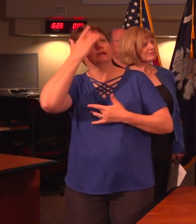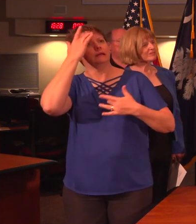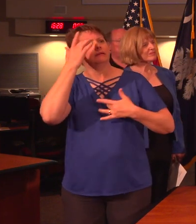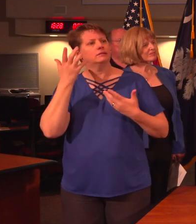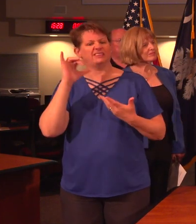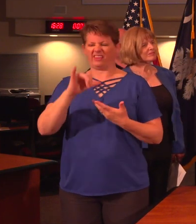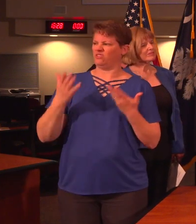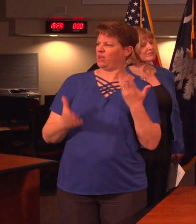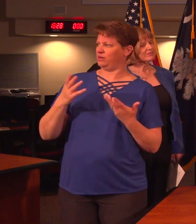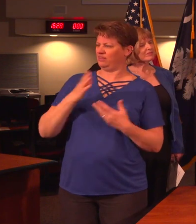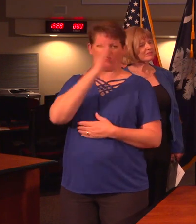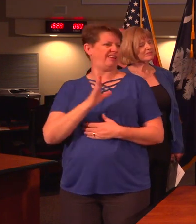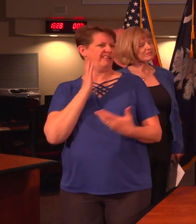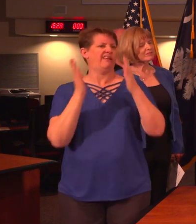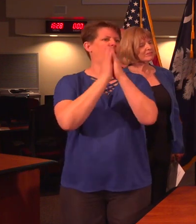even seek medical care.